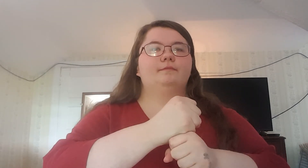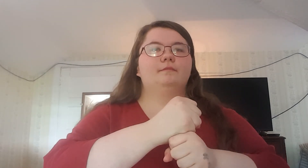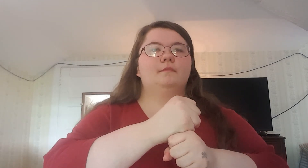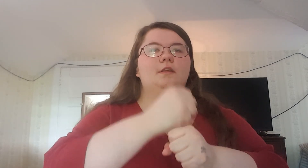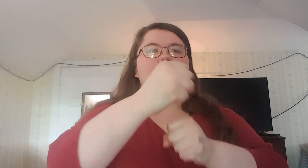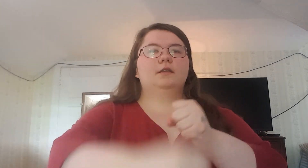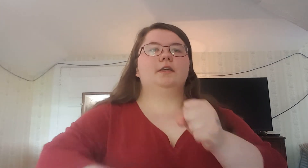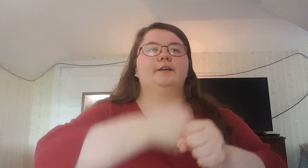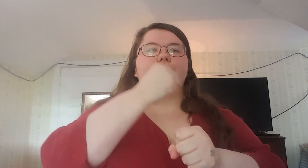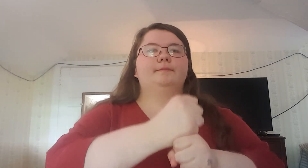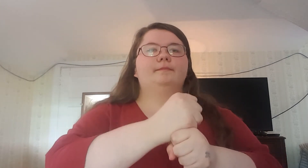Year.